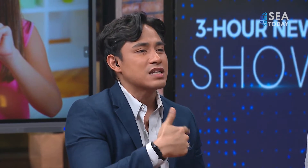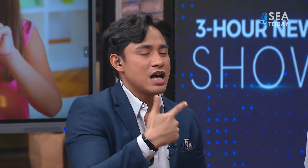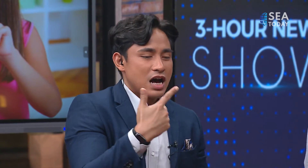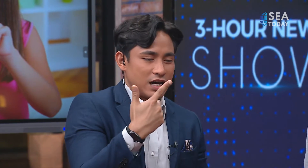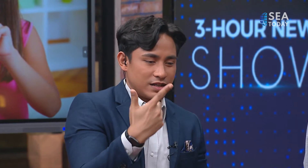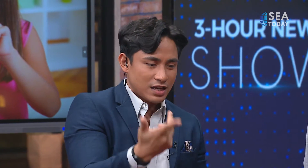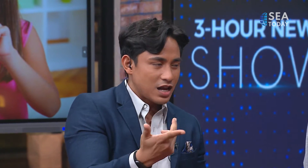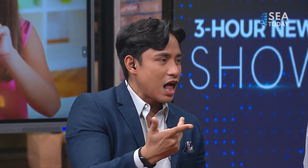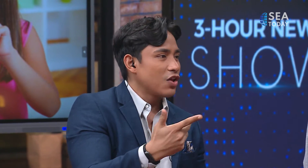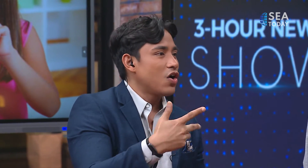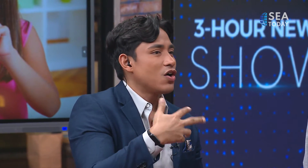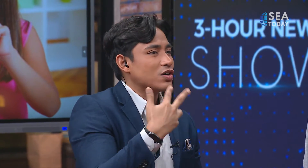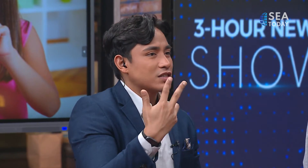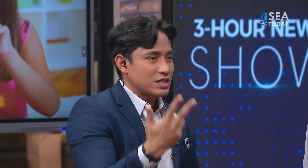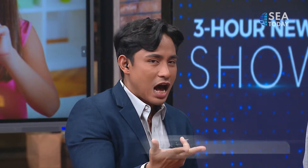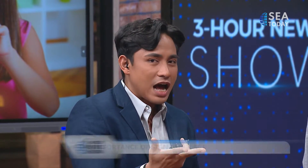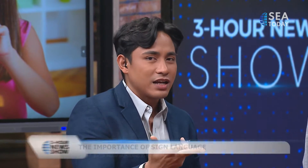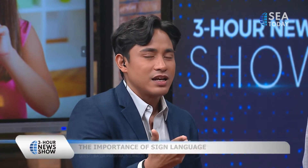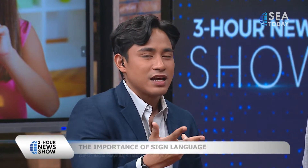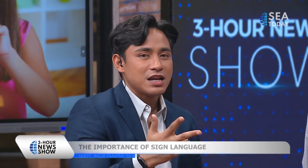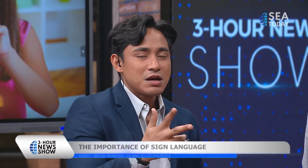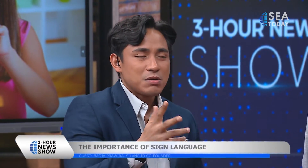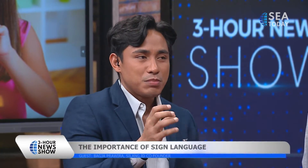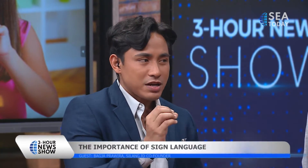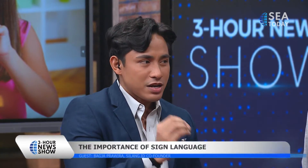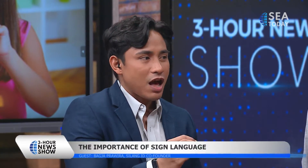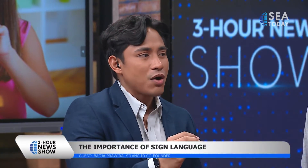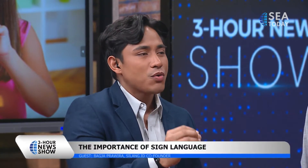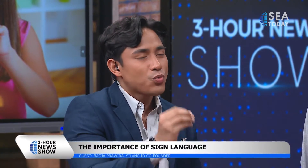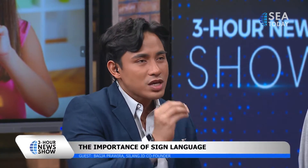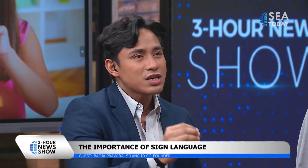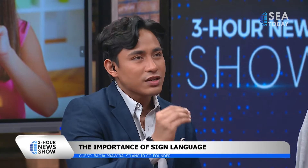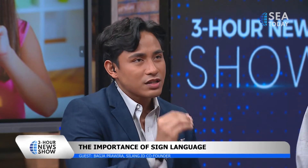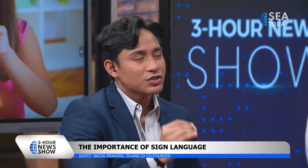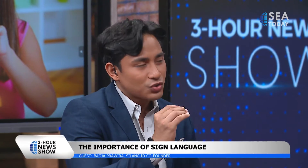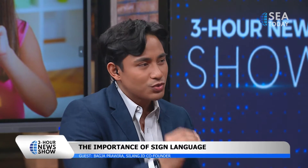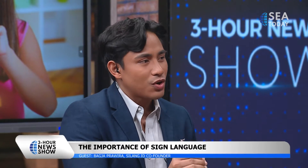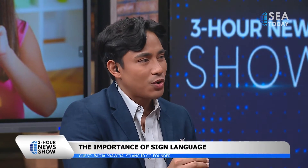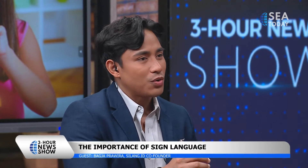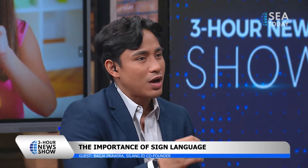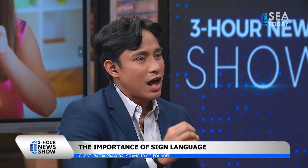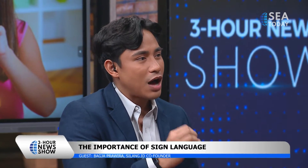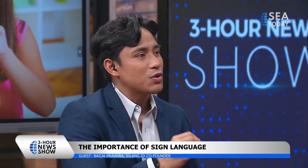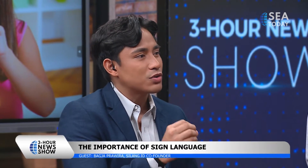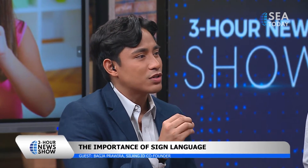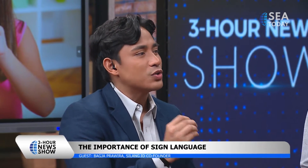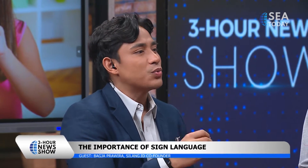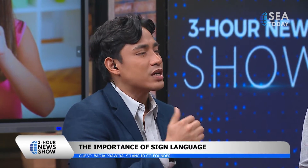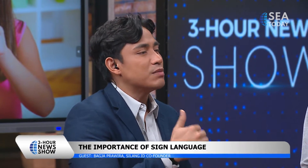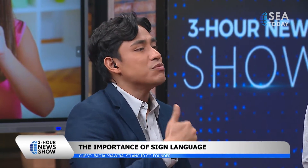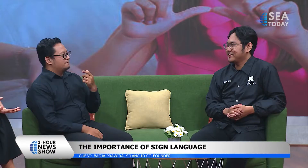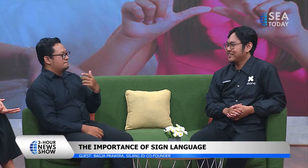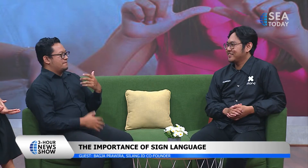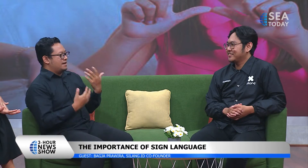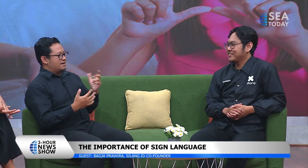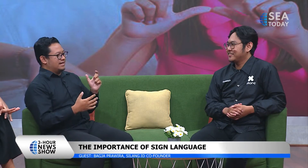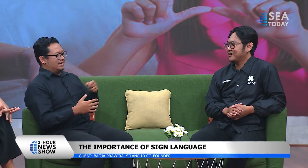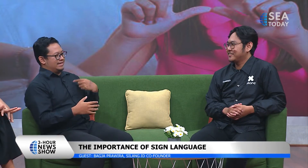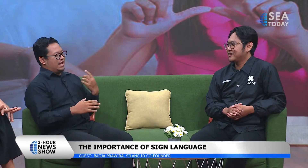tagalog thailand but now we need to know how could we communicate with uh